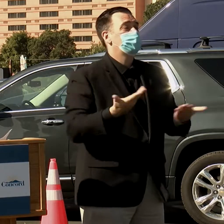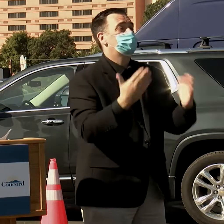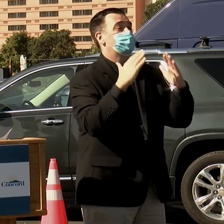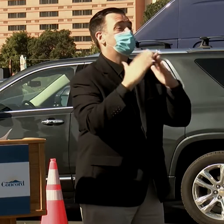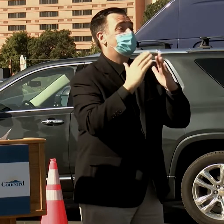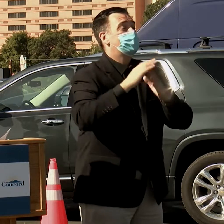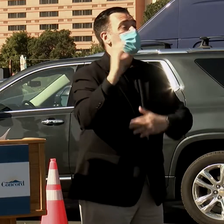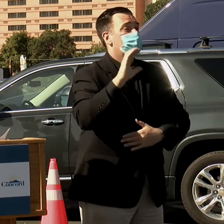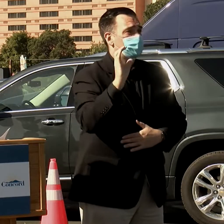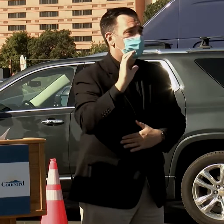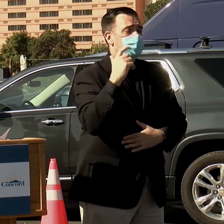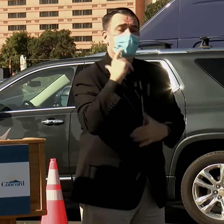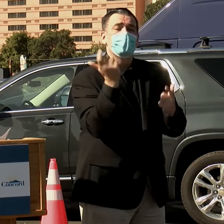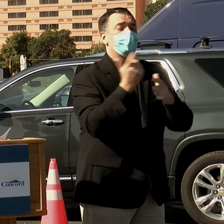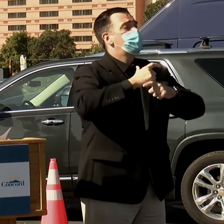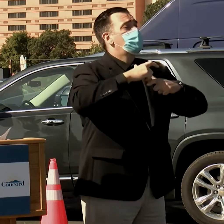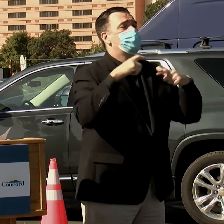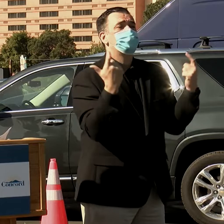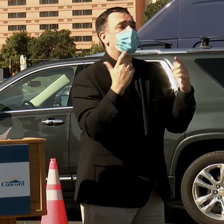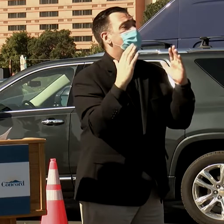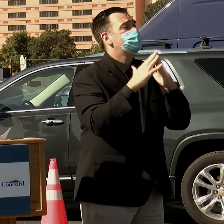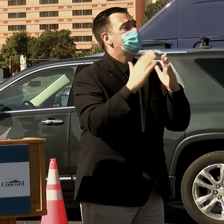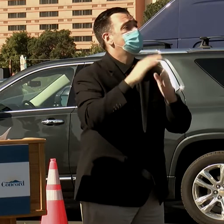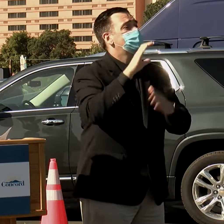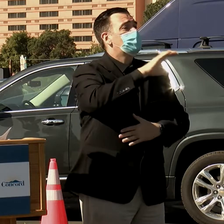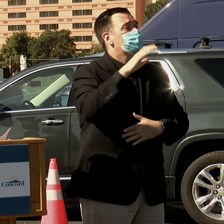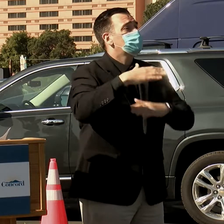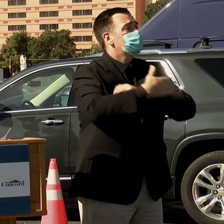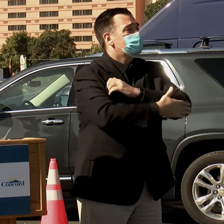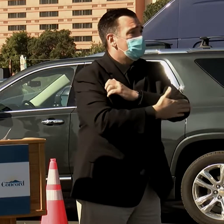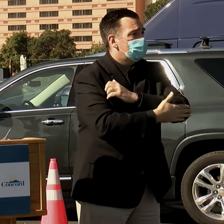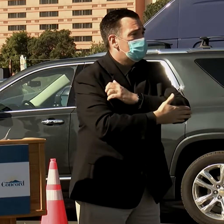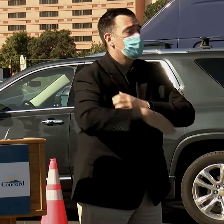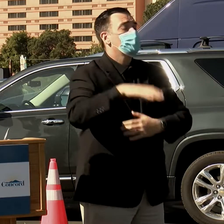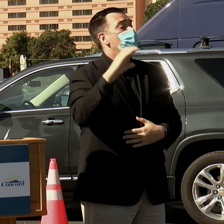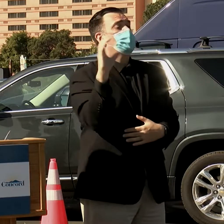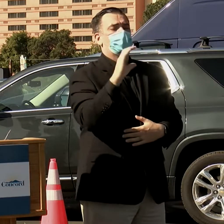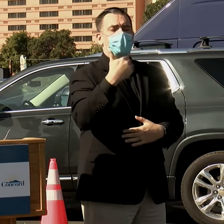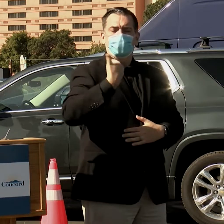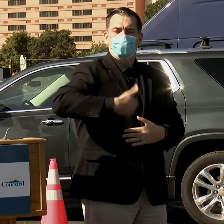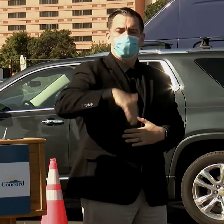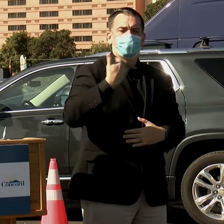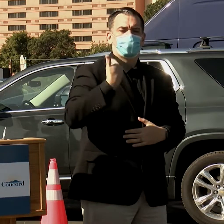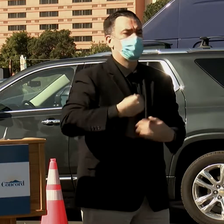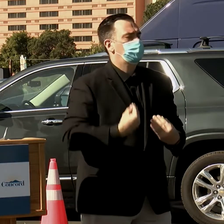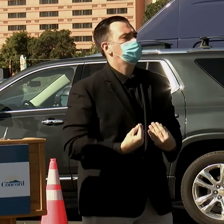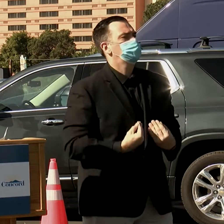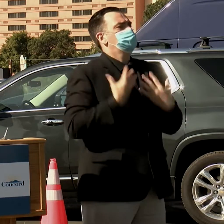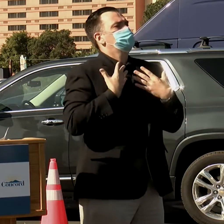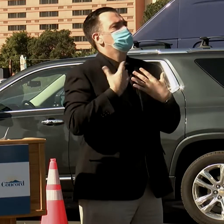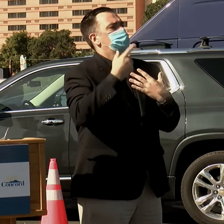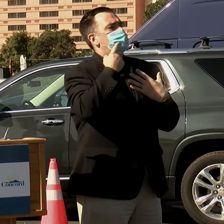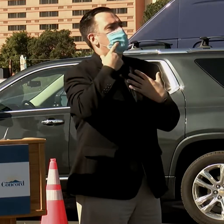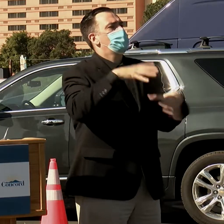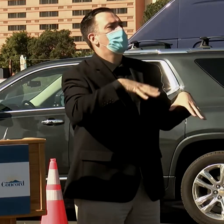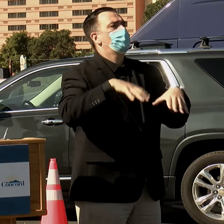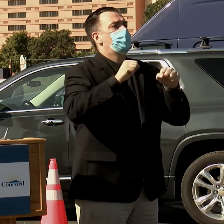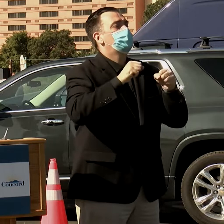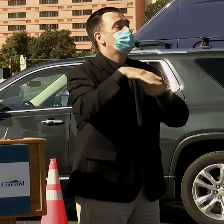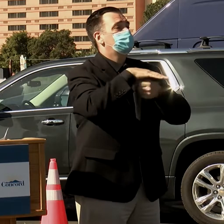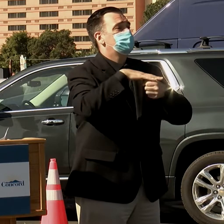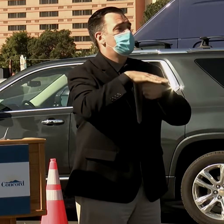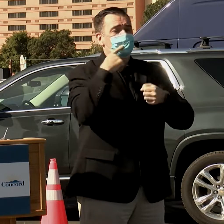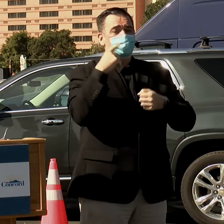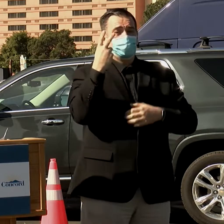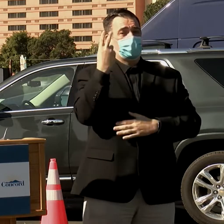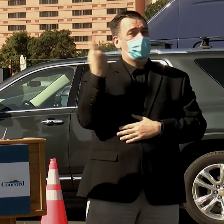Concord. As the largest city in Contra Costa County, Concord is honored to be able to host a site such as you're going to see